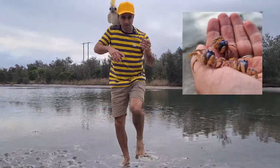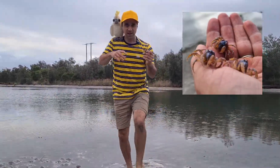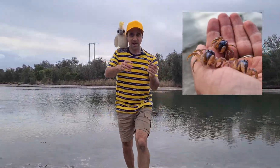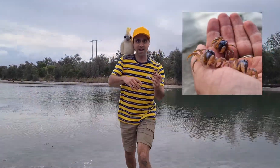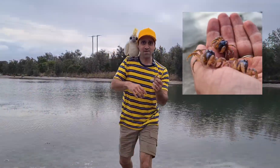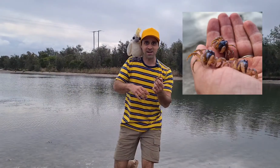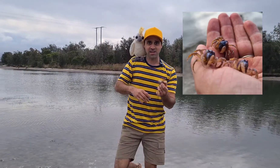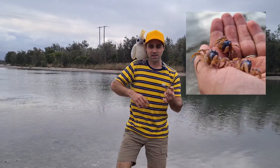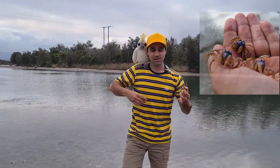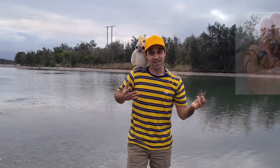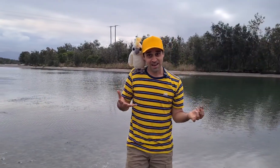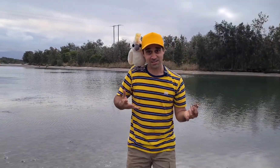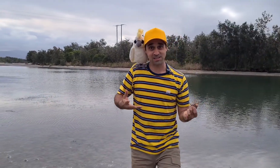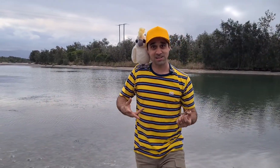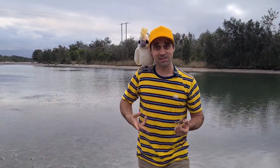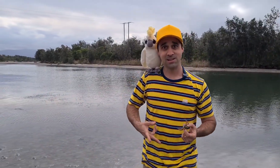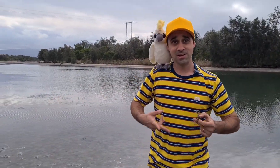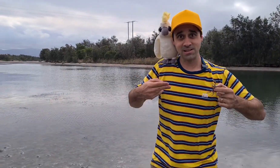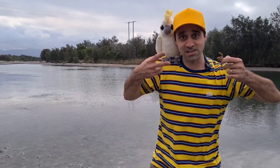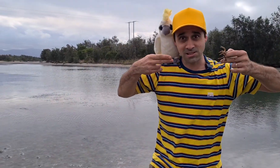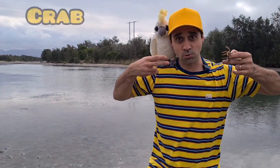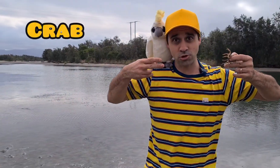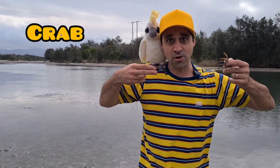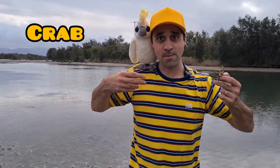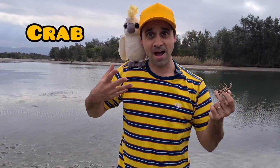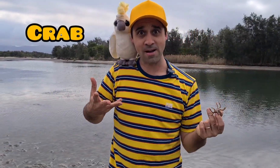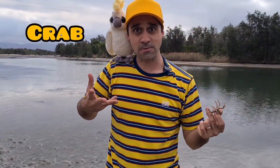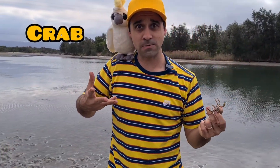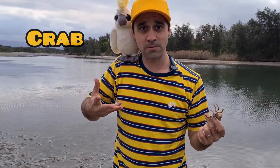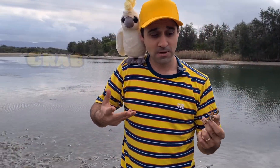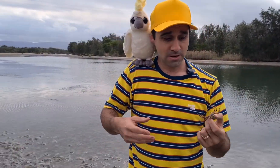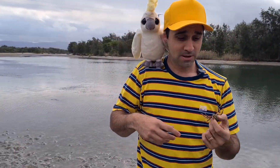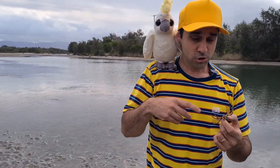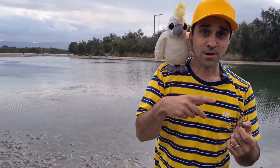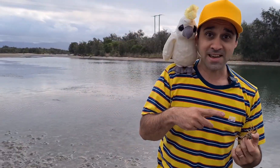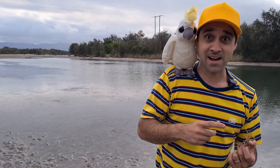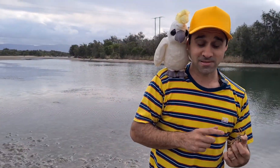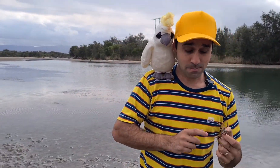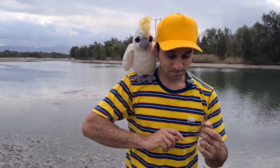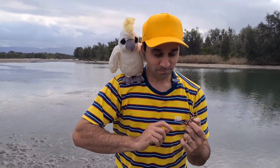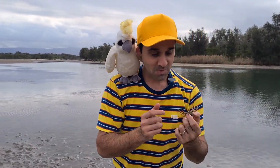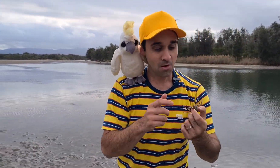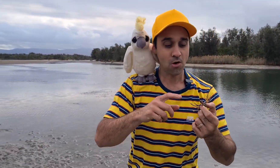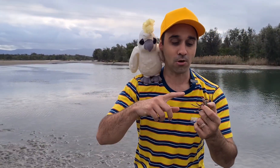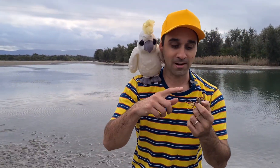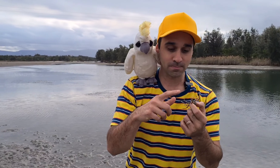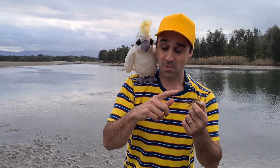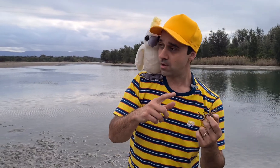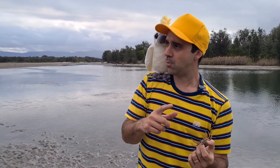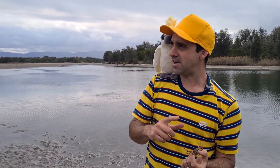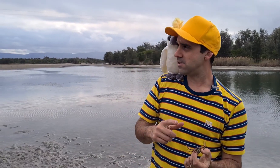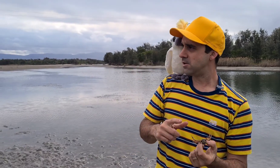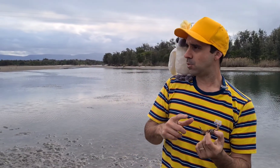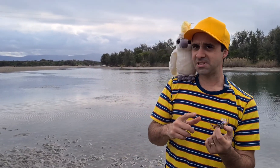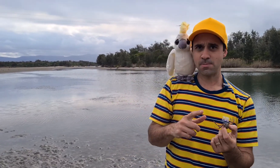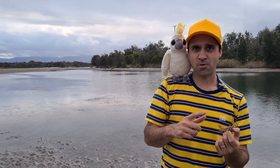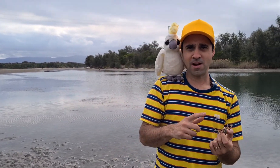How many legs does a soldier crab have? Should I count them? All right. Wait, what's that, Brian?